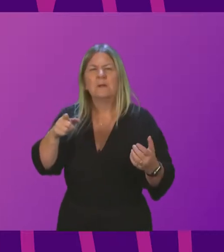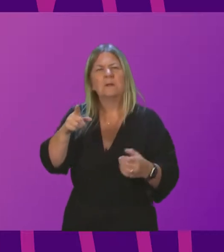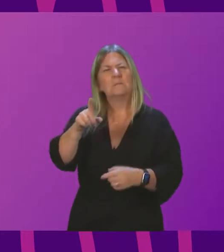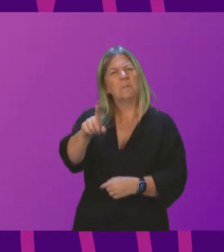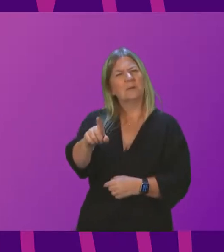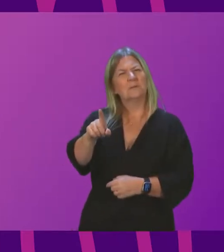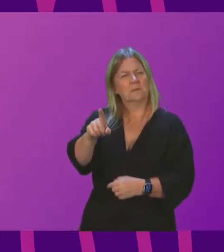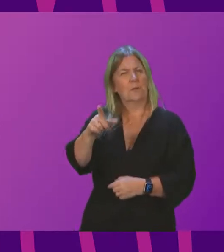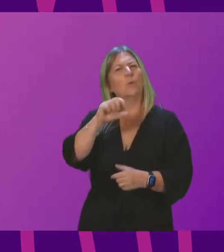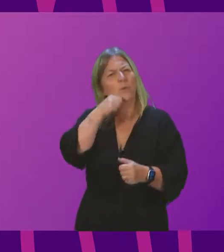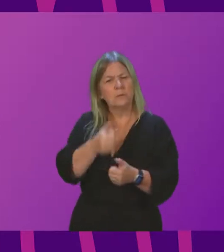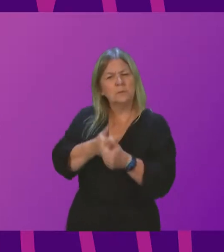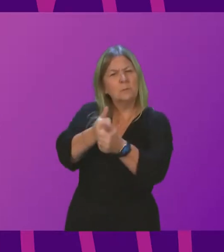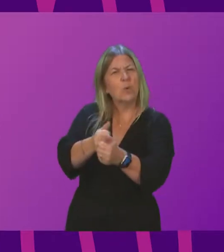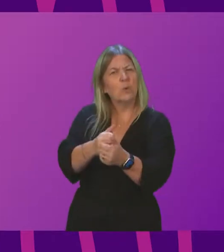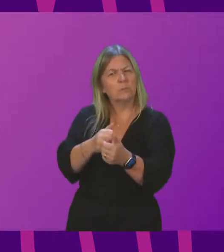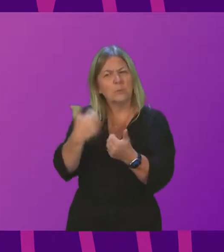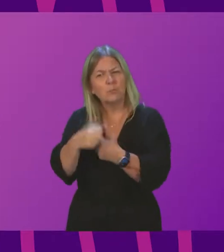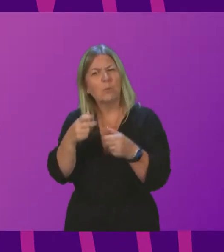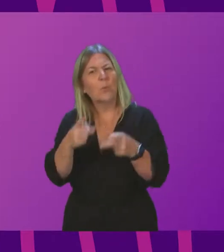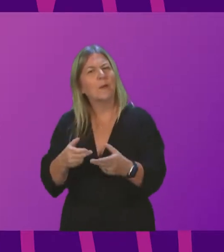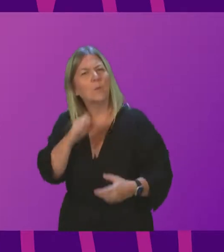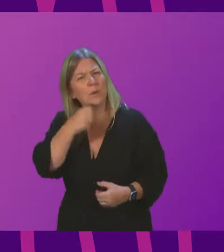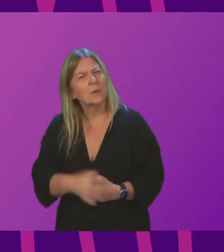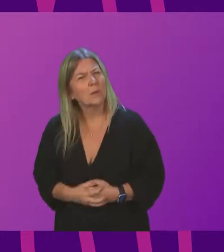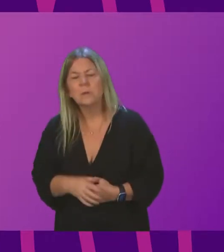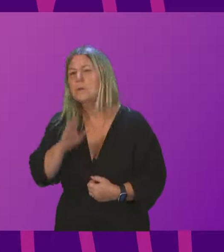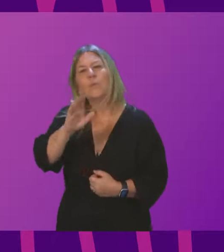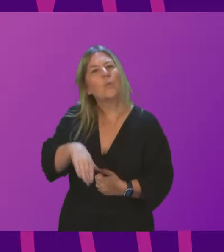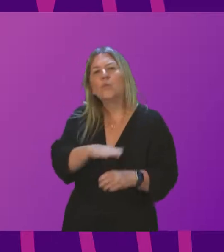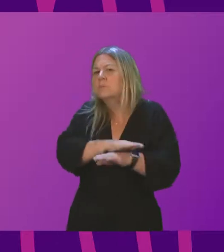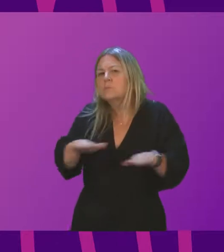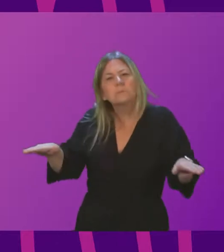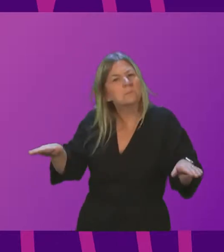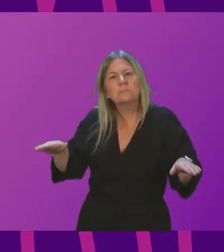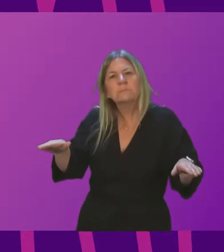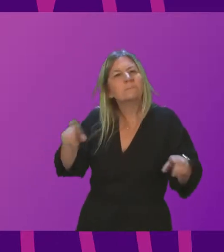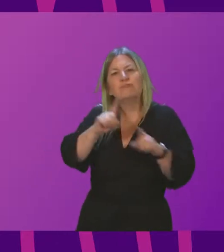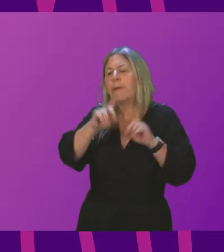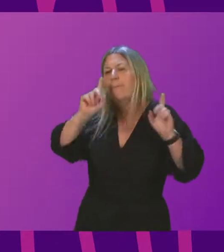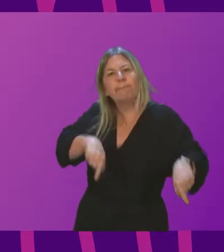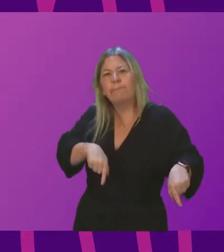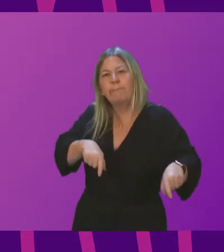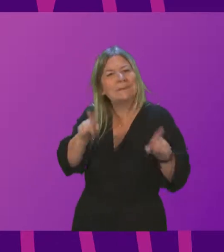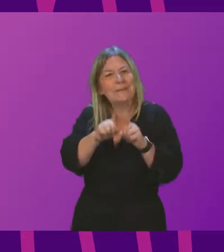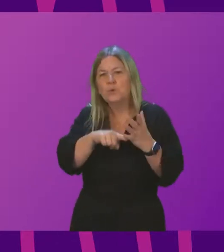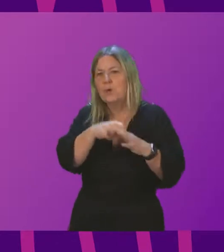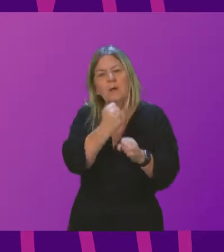supports the sector appropriately to do that and we will not shortchange the sector in the way that the UK Government has.